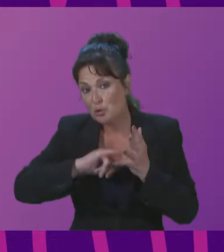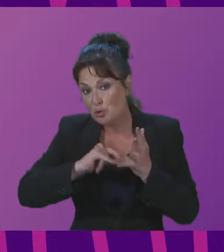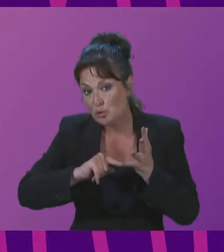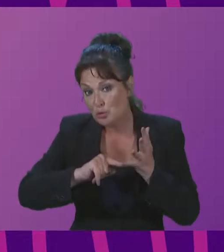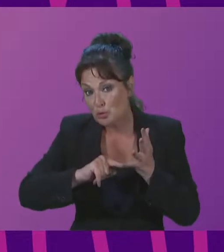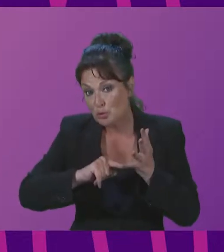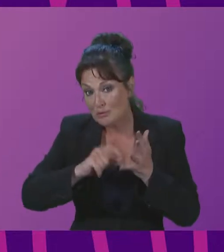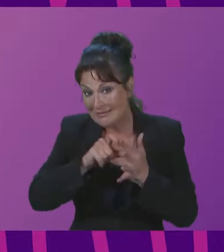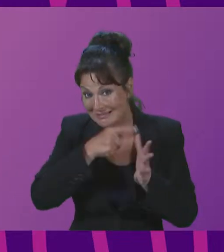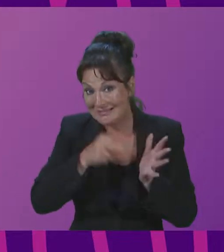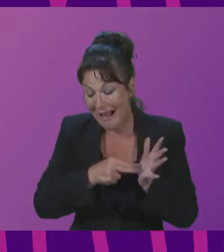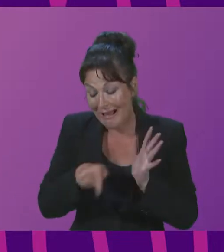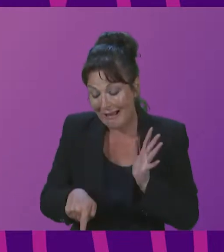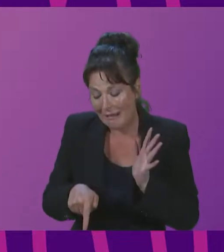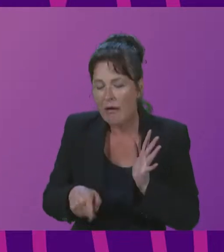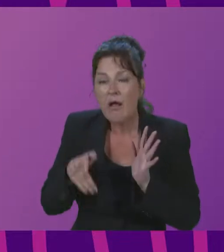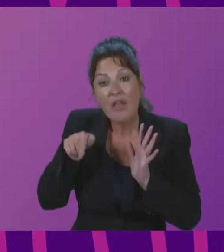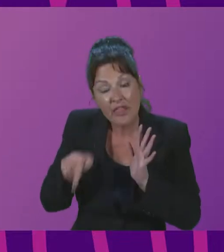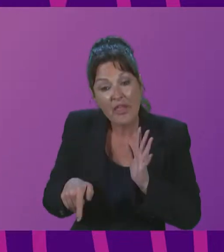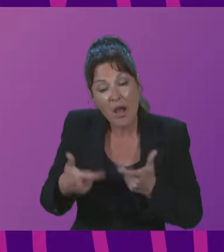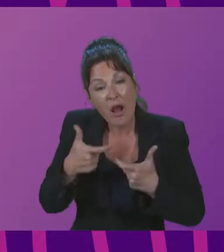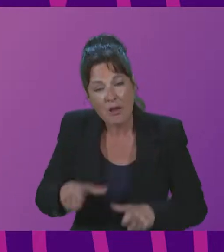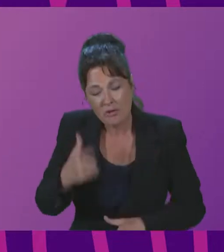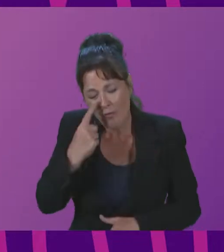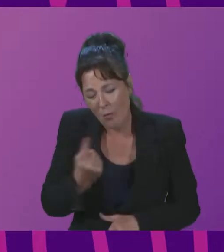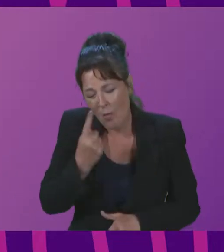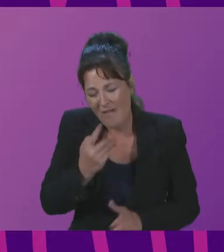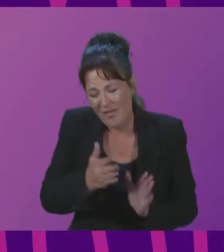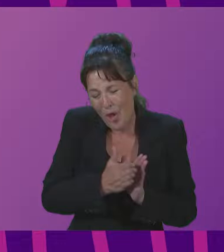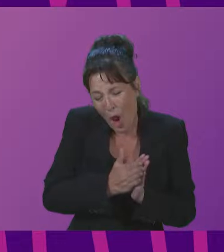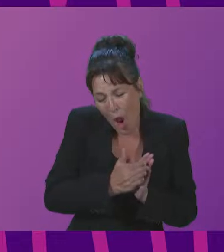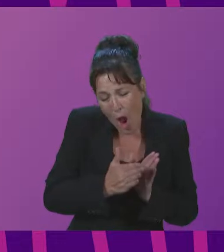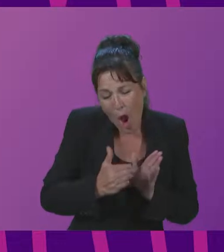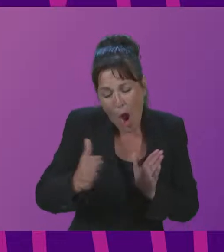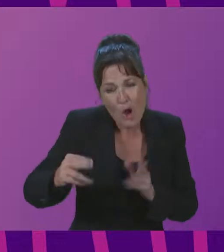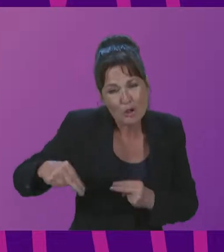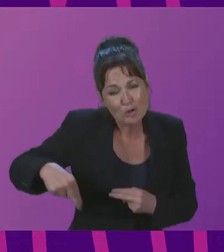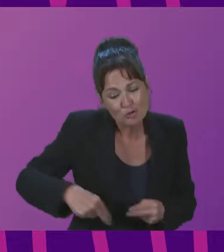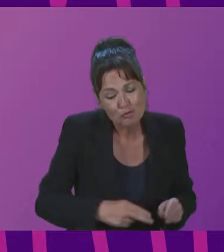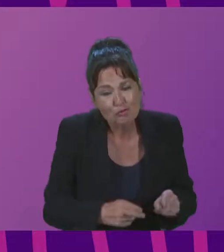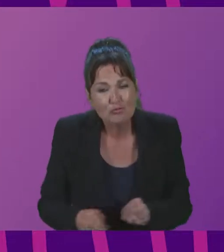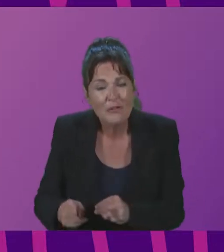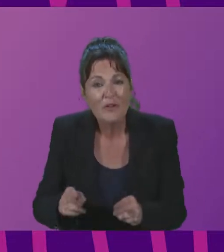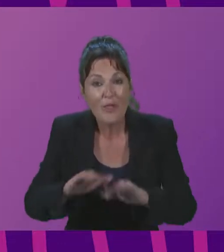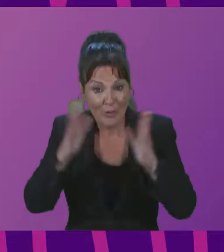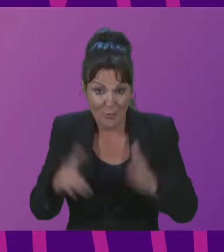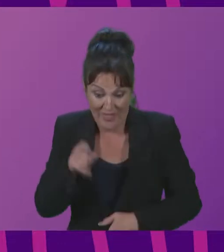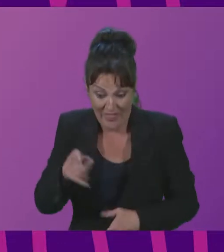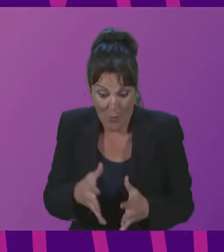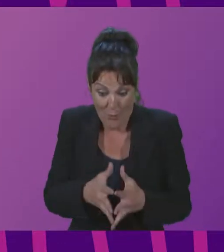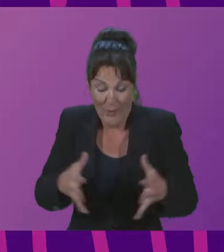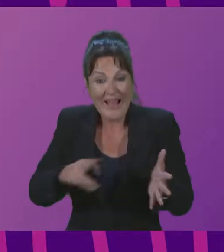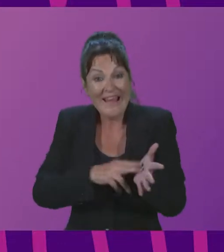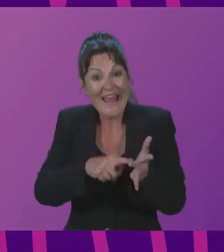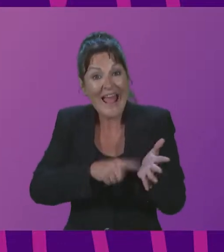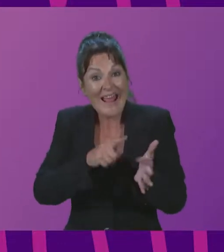that benefits from the longest river in the world, which is the White Nile. As